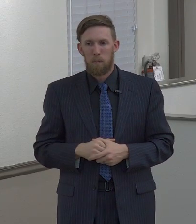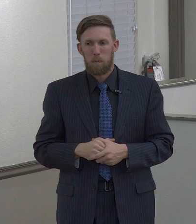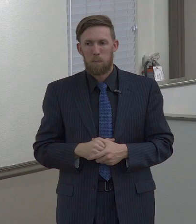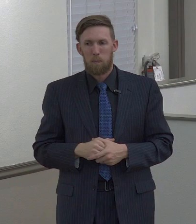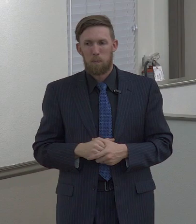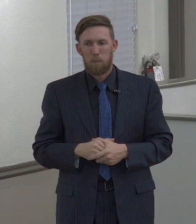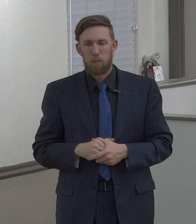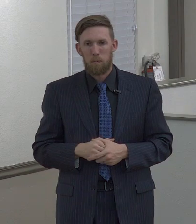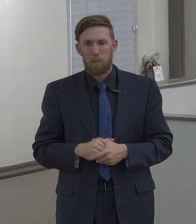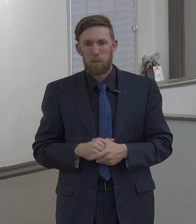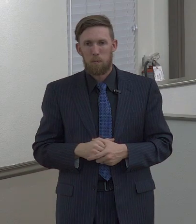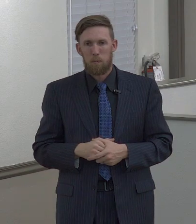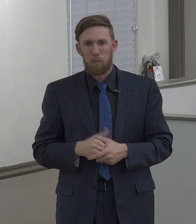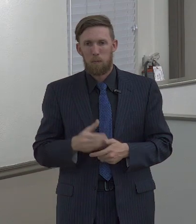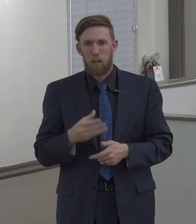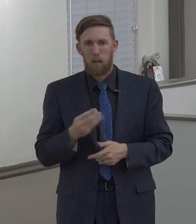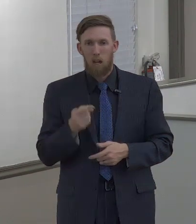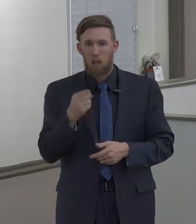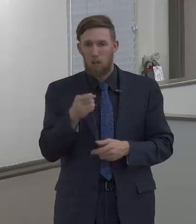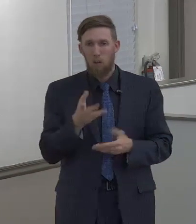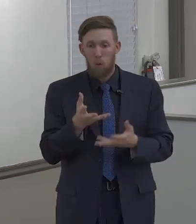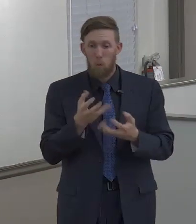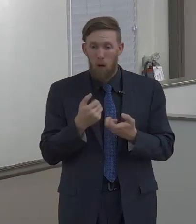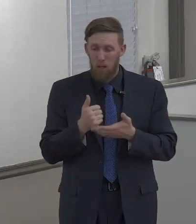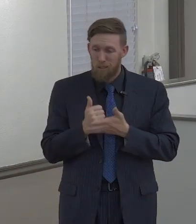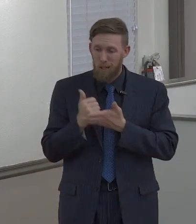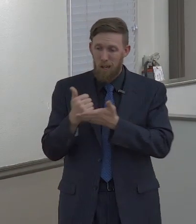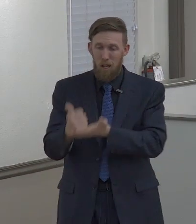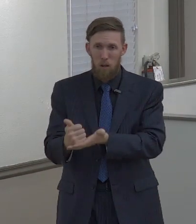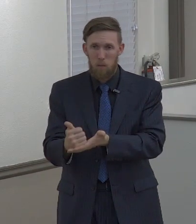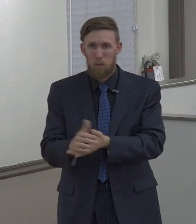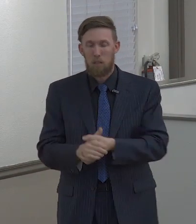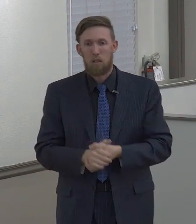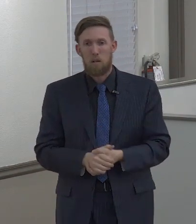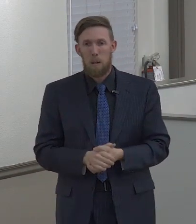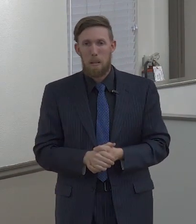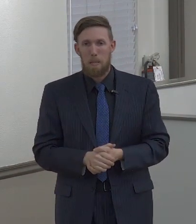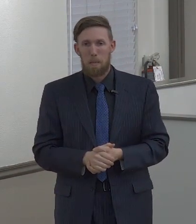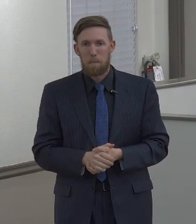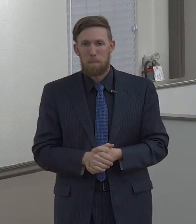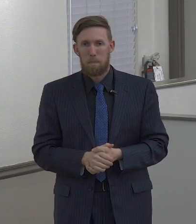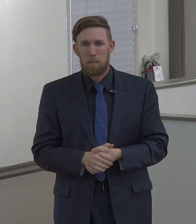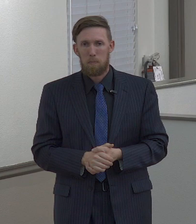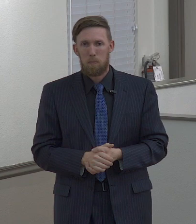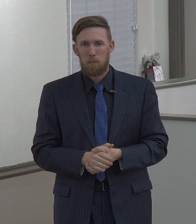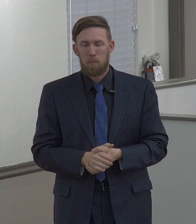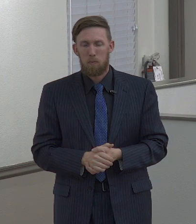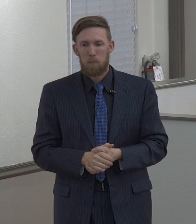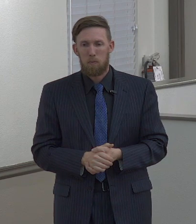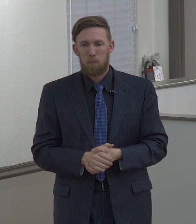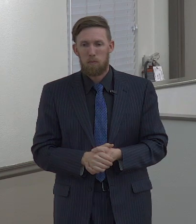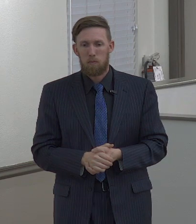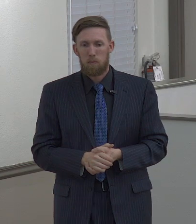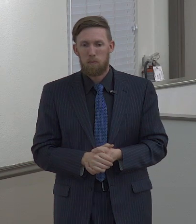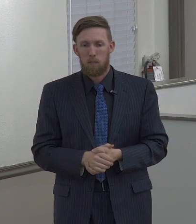affected by it. And that you're driven to help them. It lists out kindness.